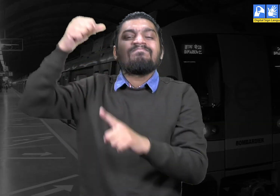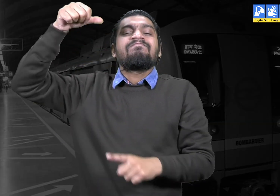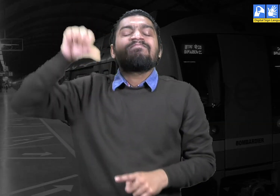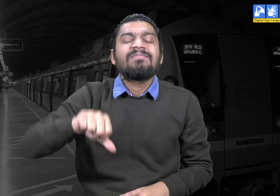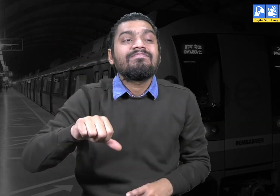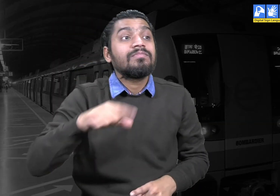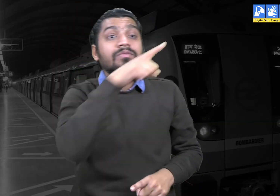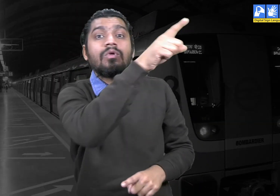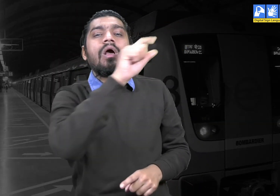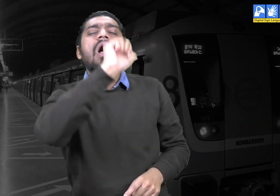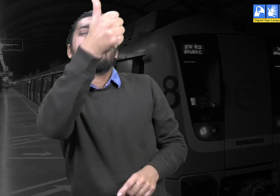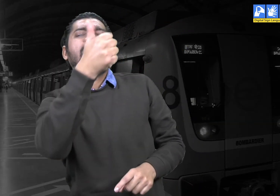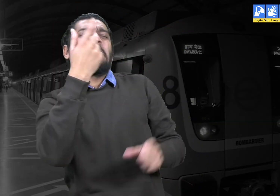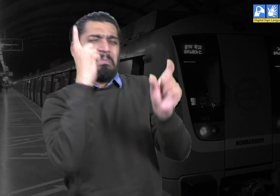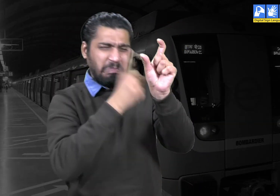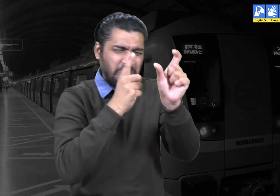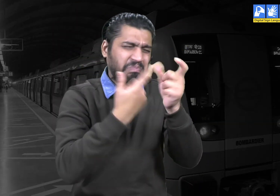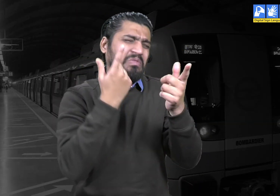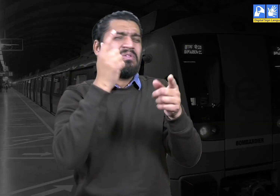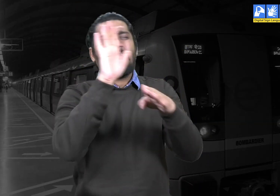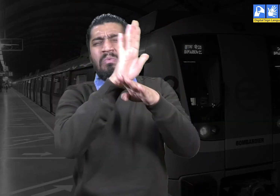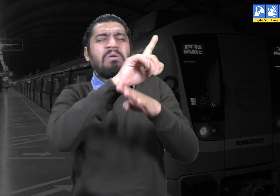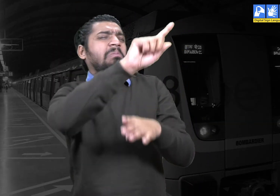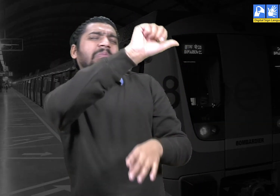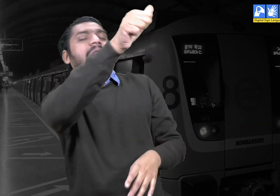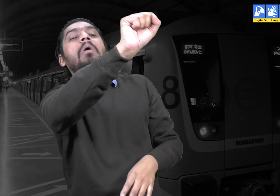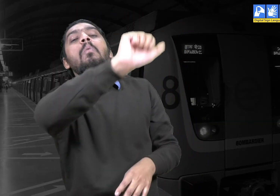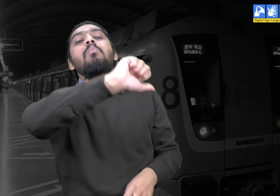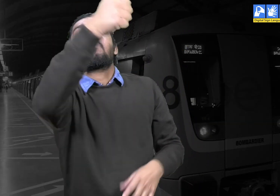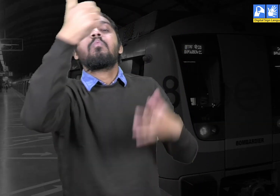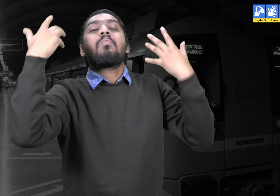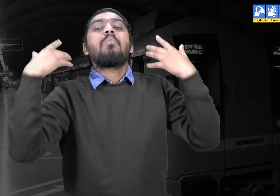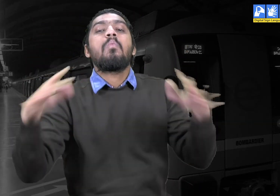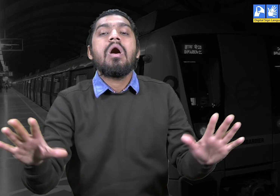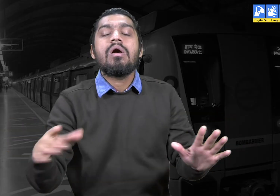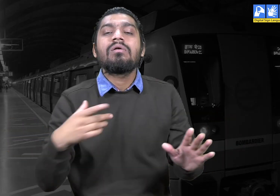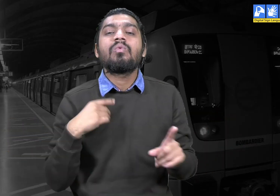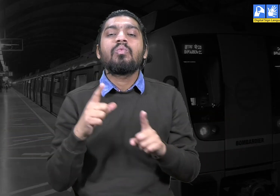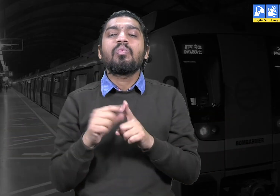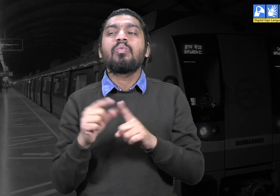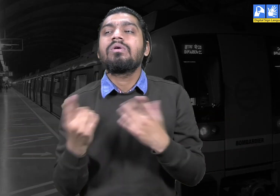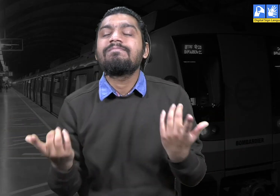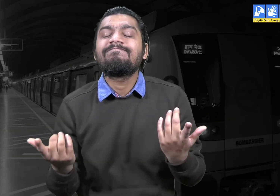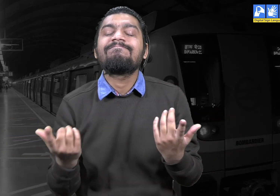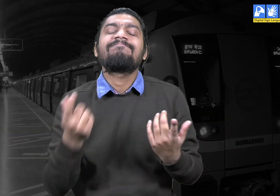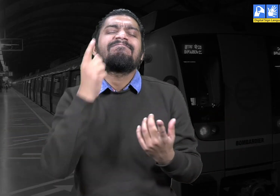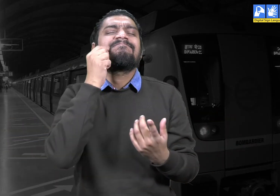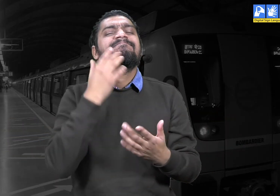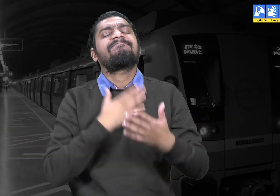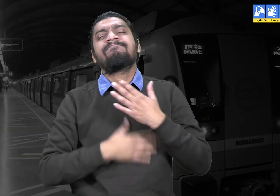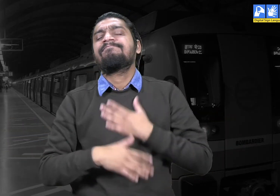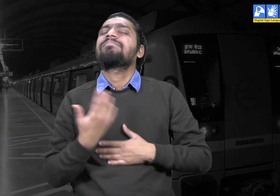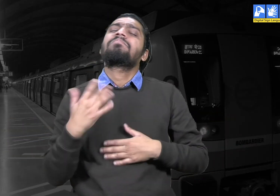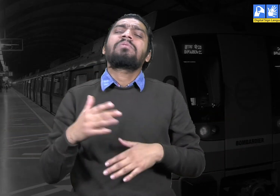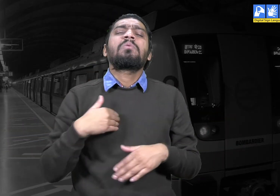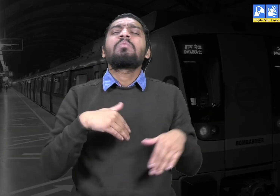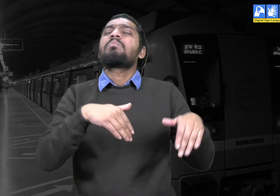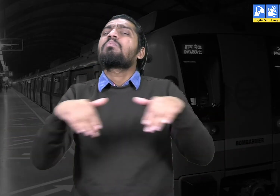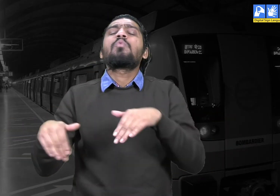Congress and the AAP won. Mr. Sridharan was disappointed with the result as he was